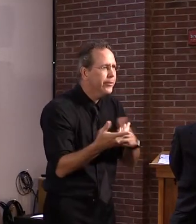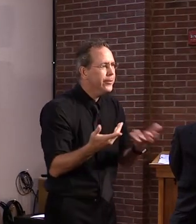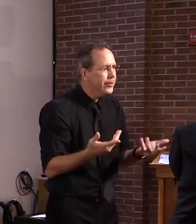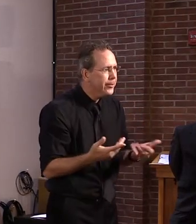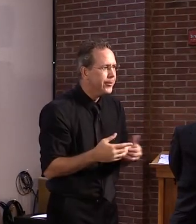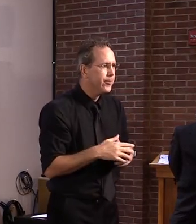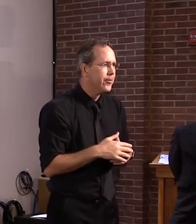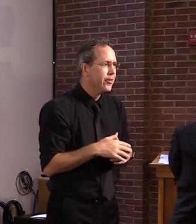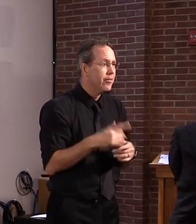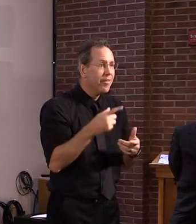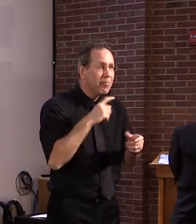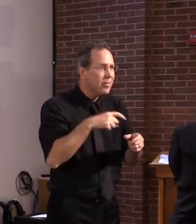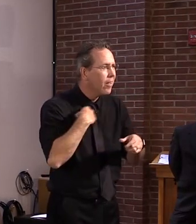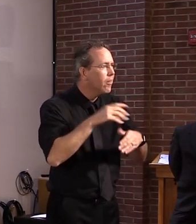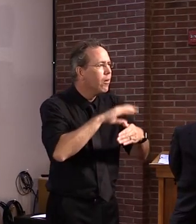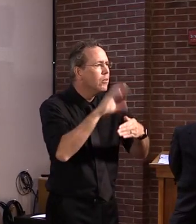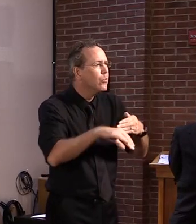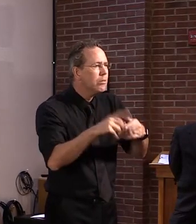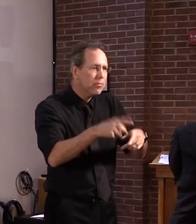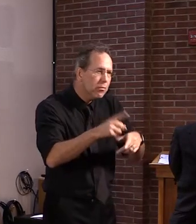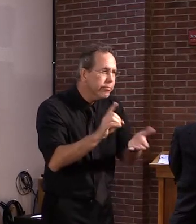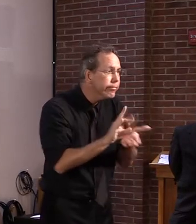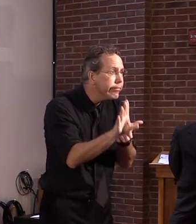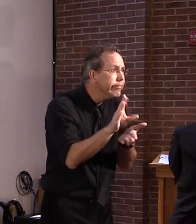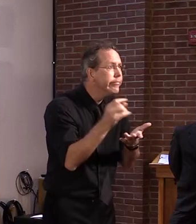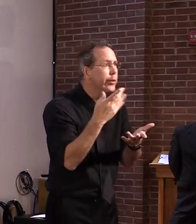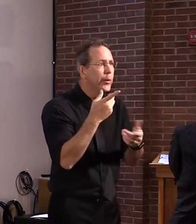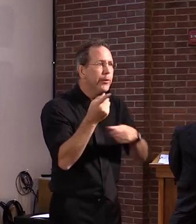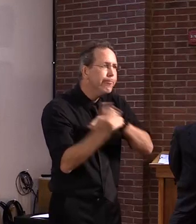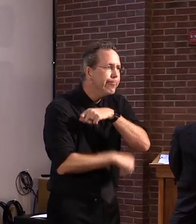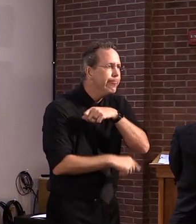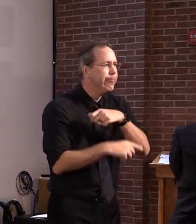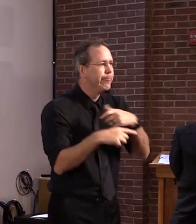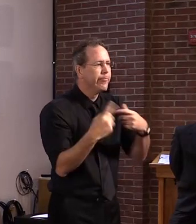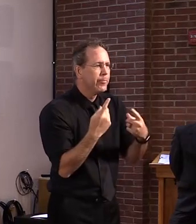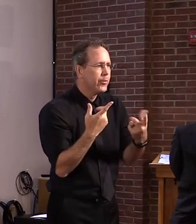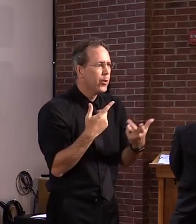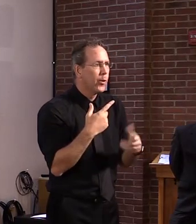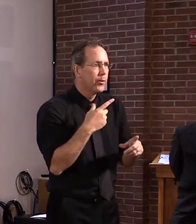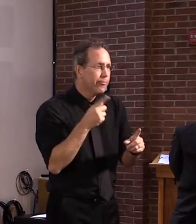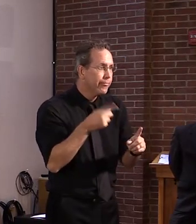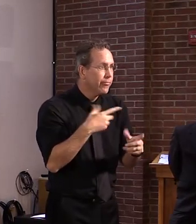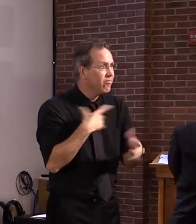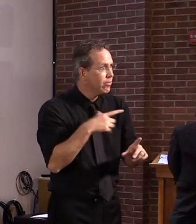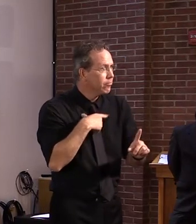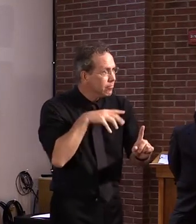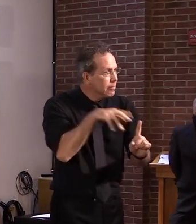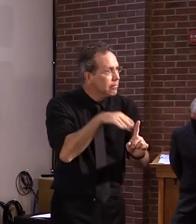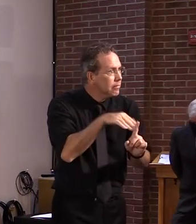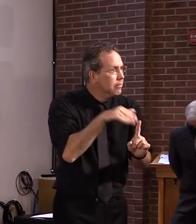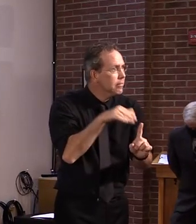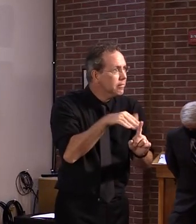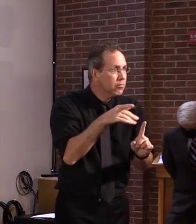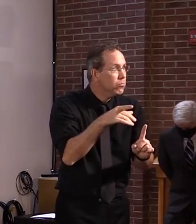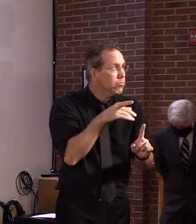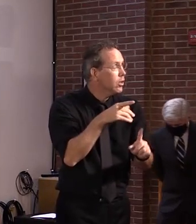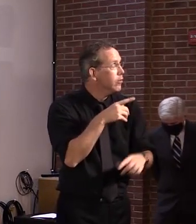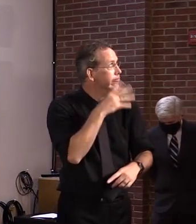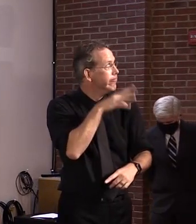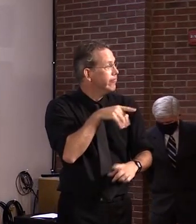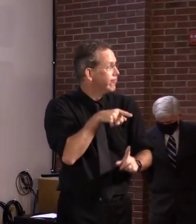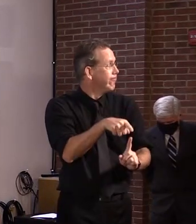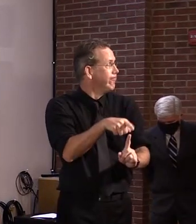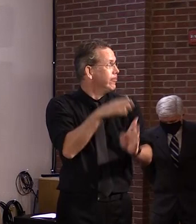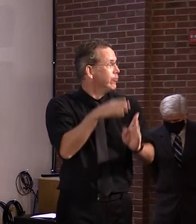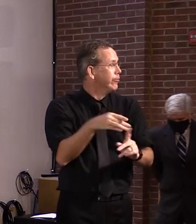So to act swiftly is, uh, is important. Um, to provide an example, uh, for others is important. Um, so if